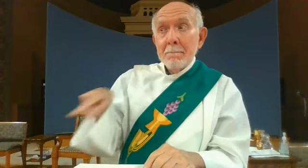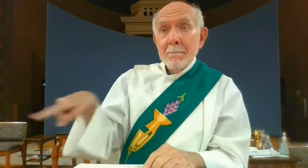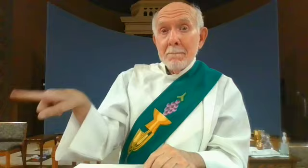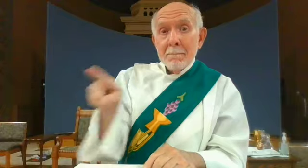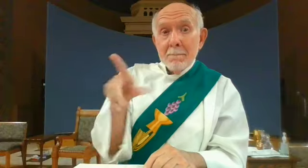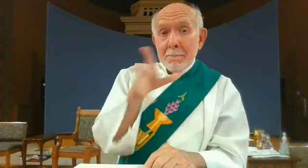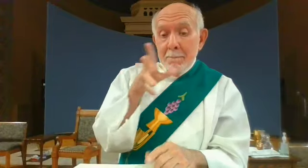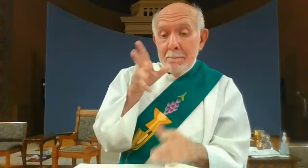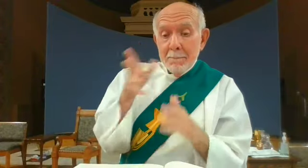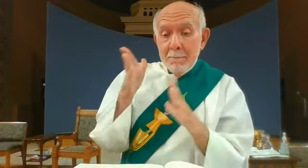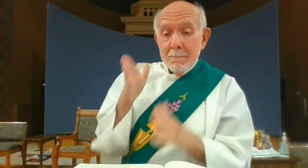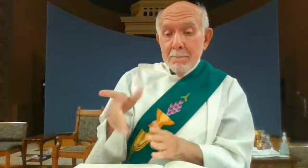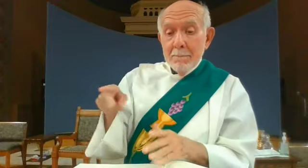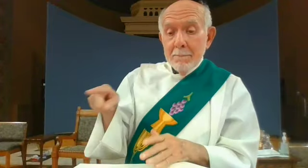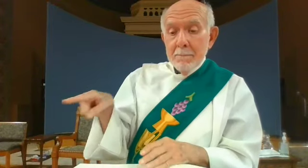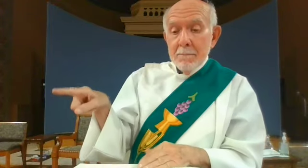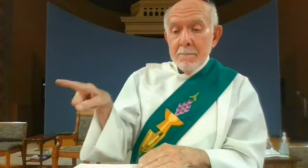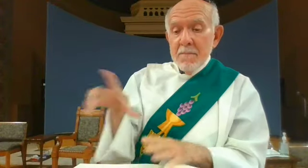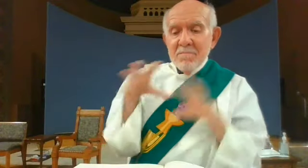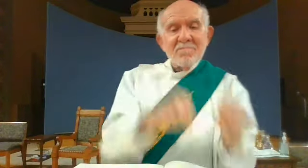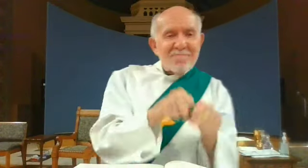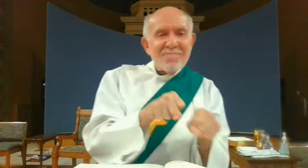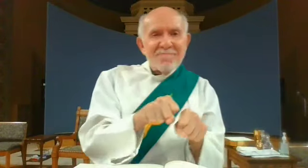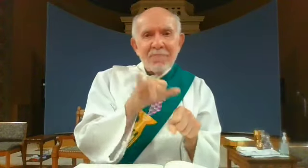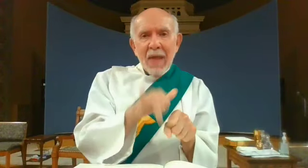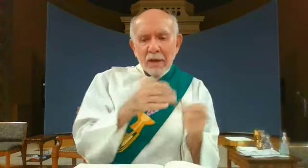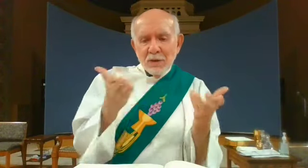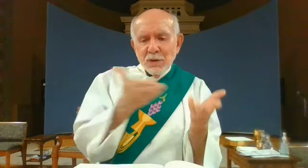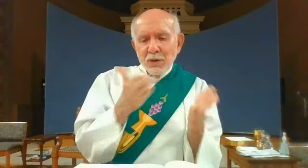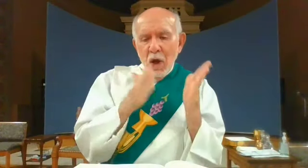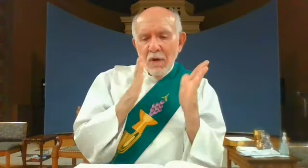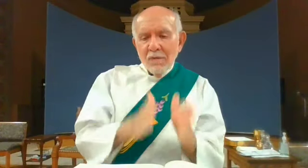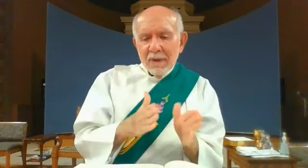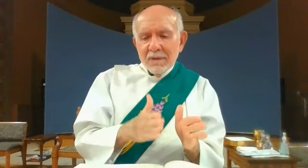and one and one they beat